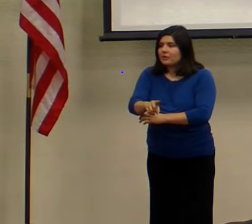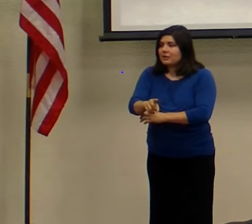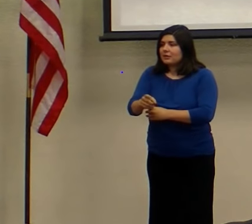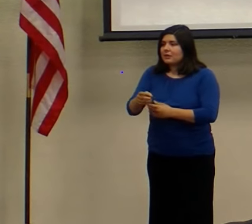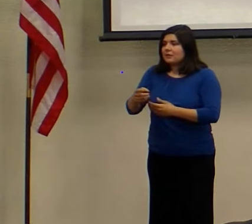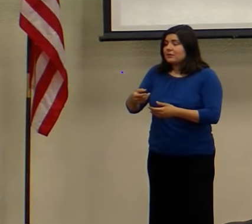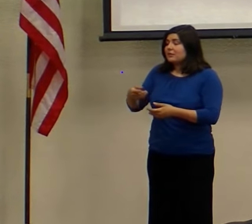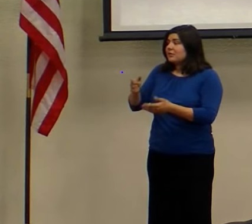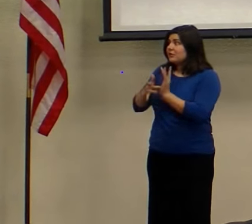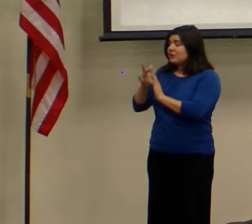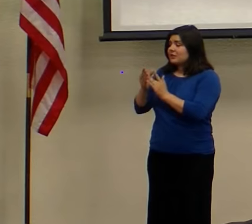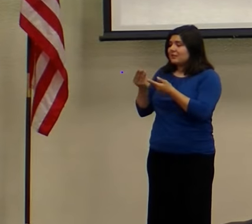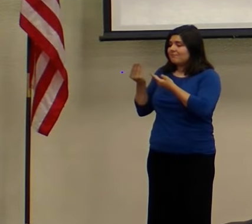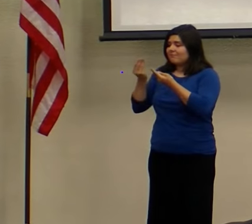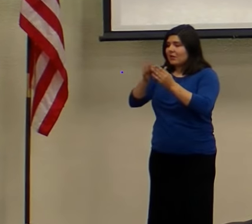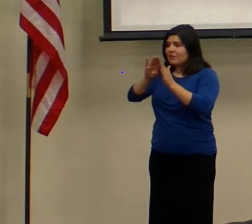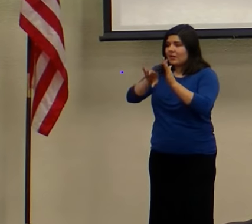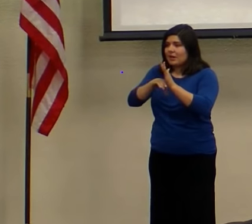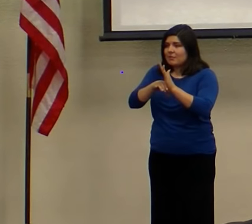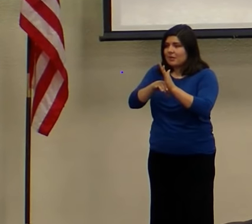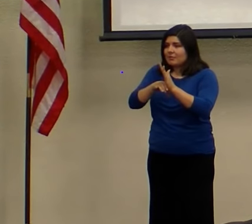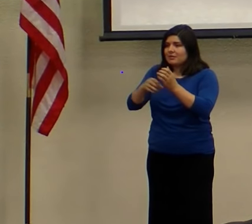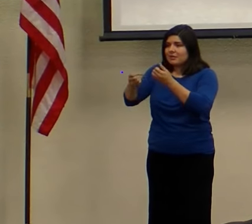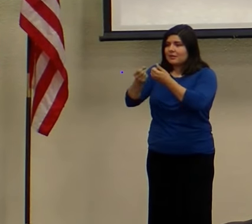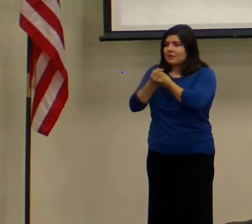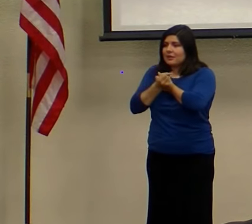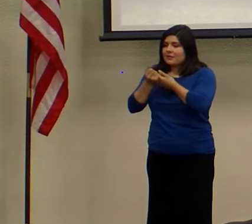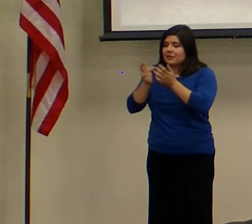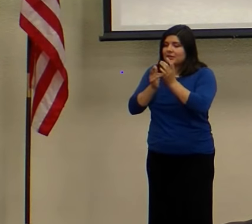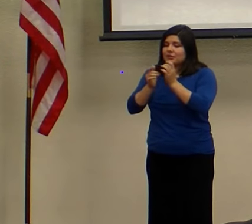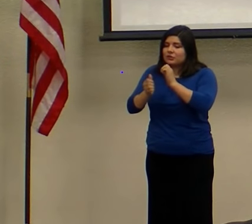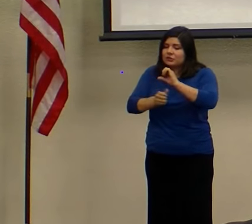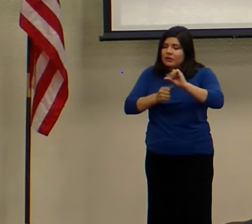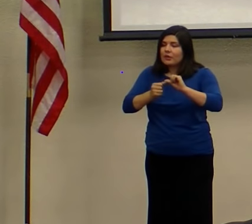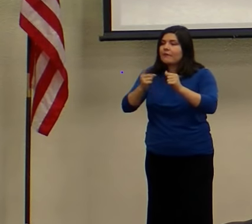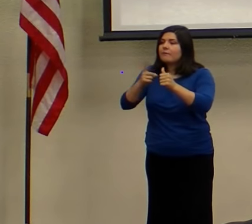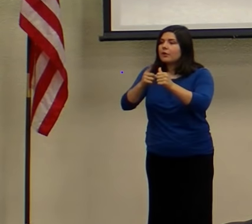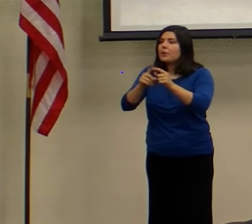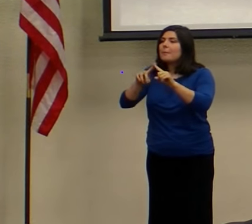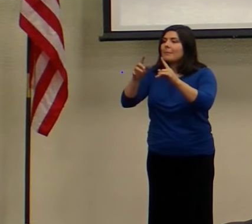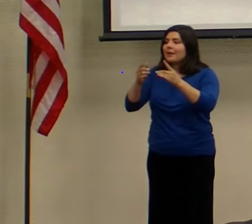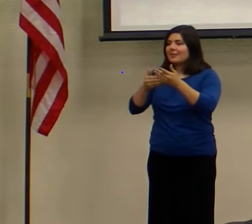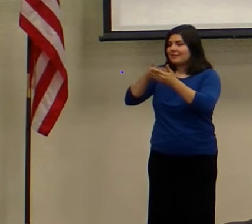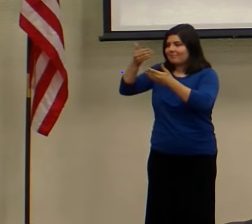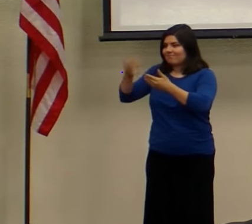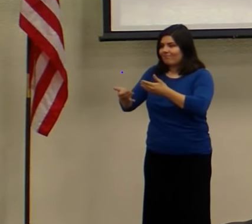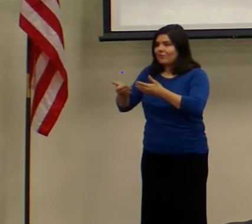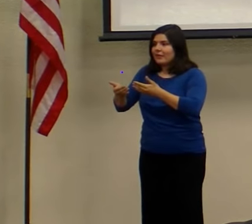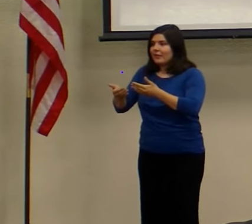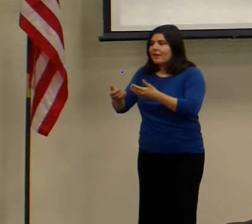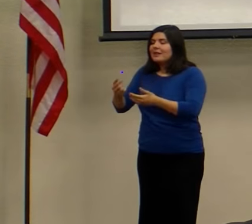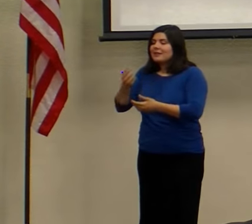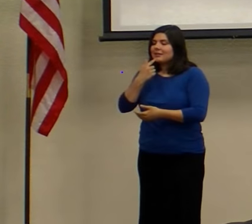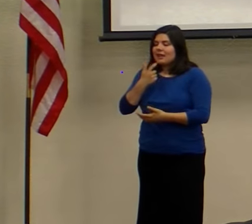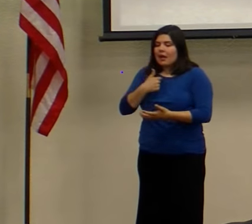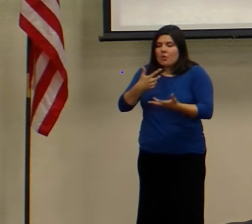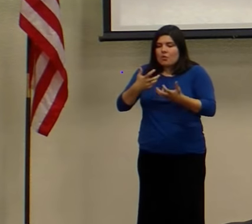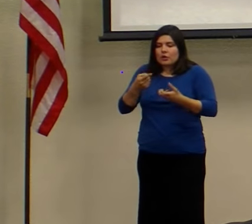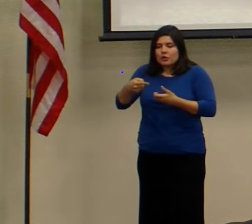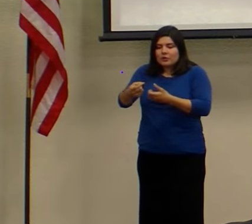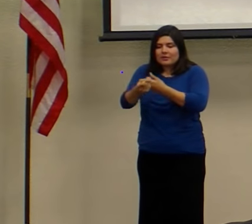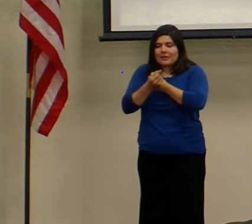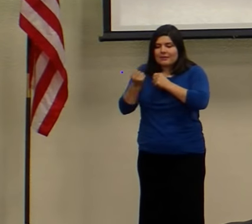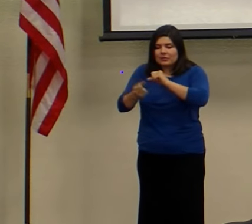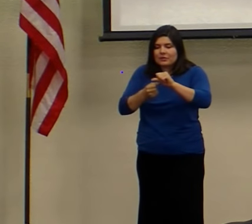one another at first. But he says, no, I want you to love the way that I have loved, the way that I have loved you.